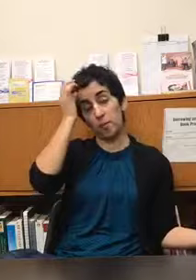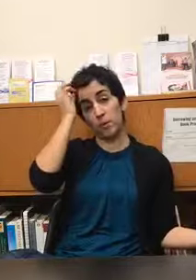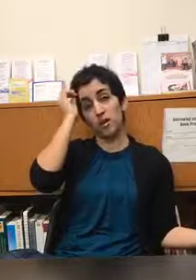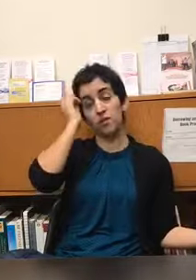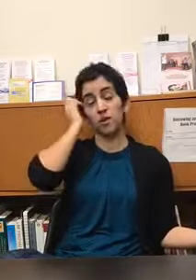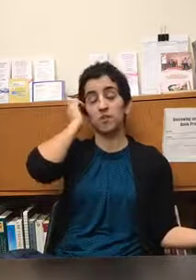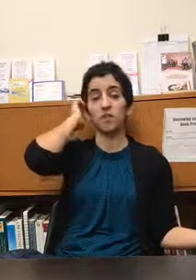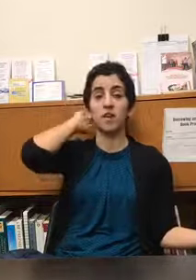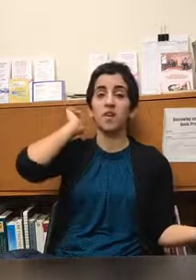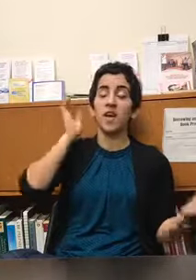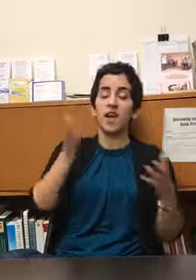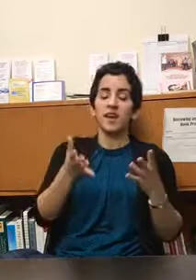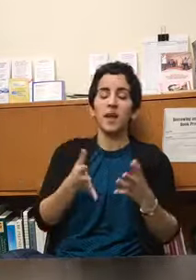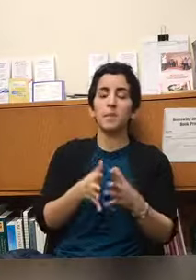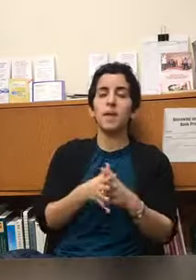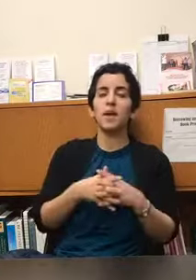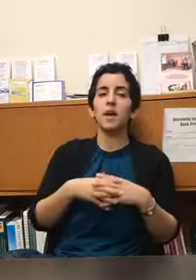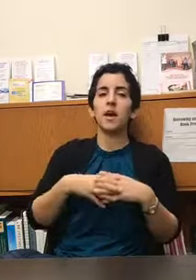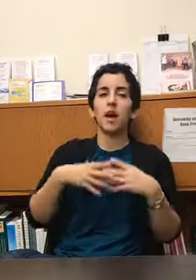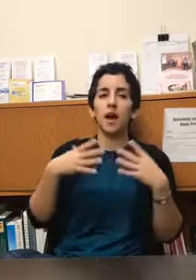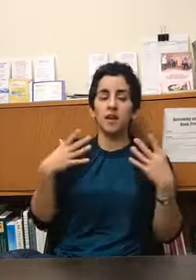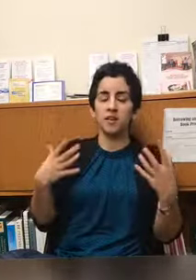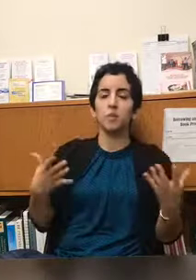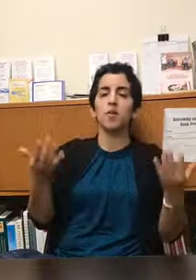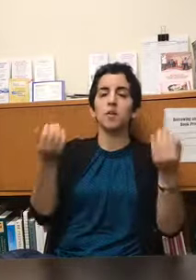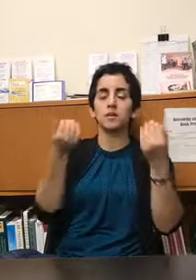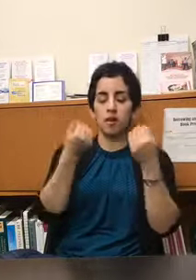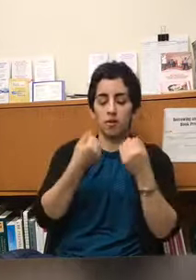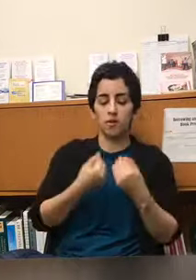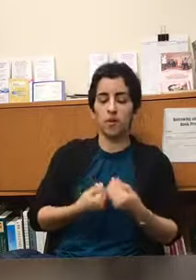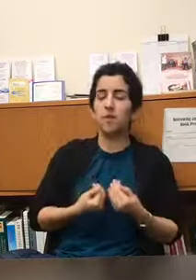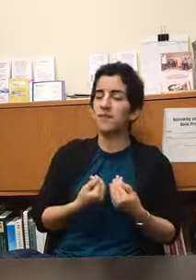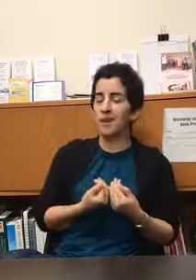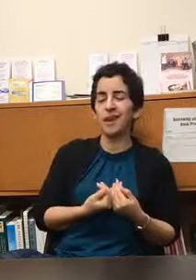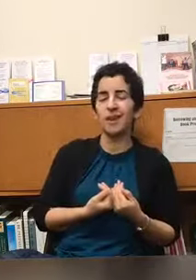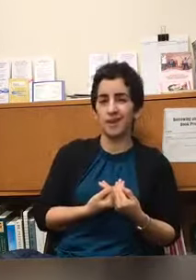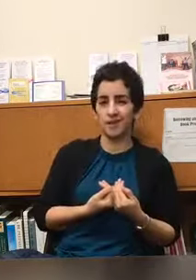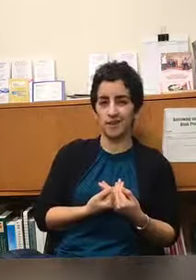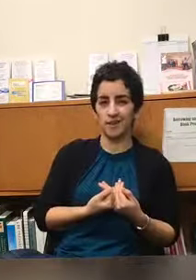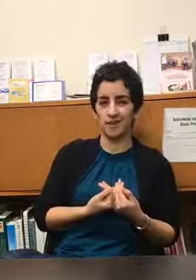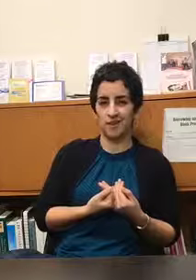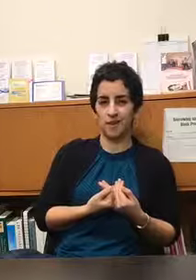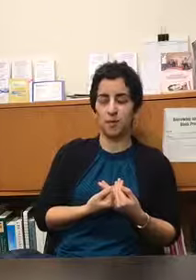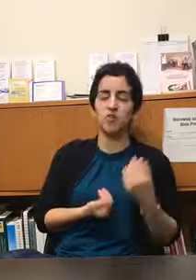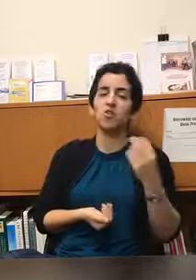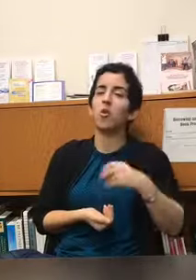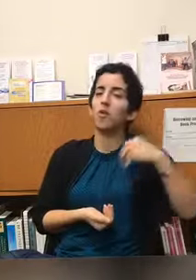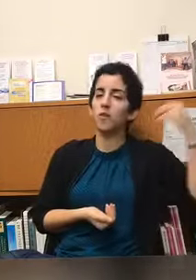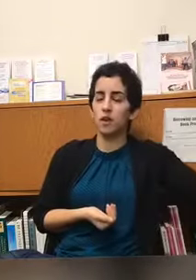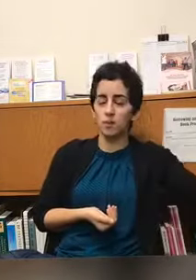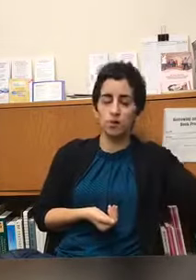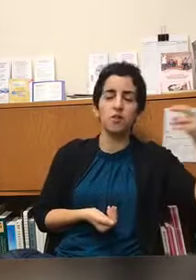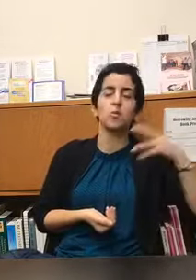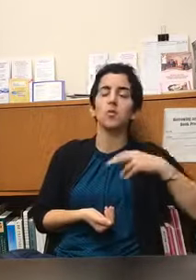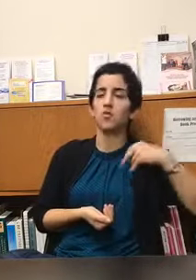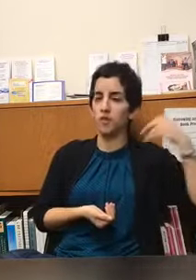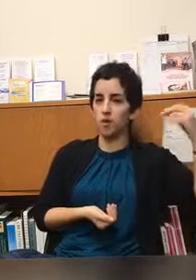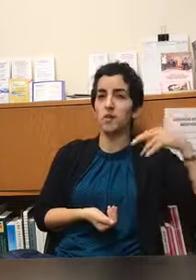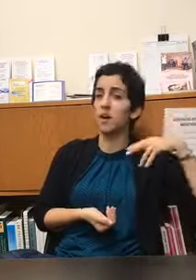plates the rest of your life can be an experience of staying connected because so often particularly when there's fear and anxiety